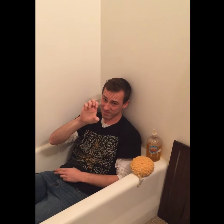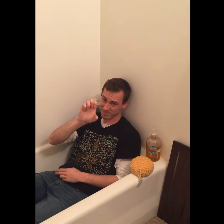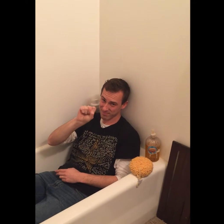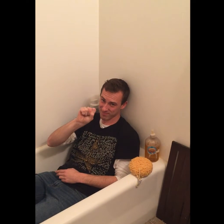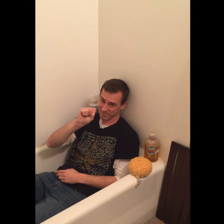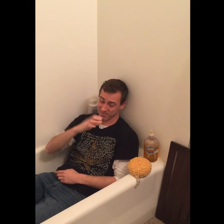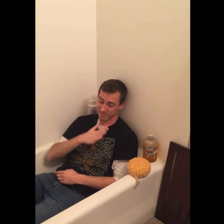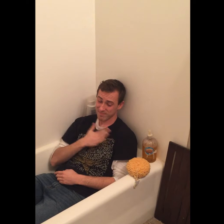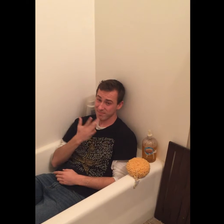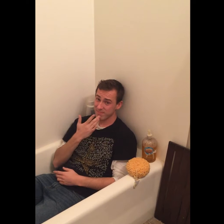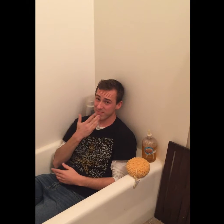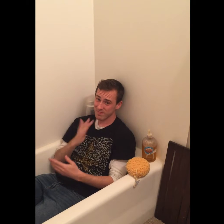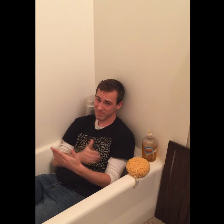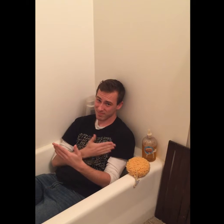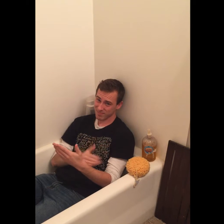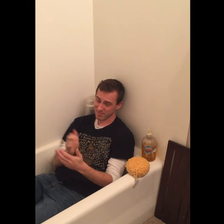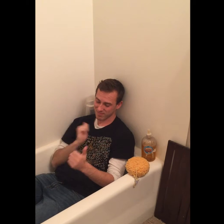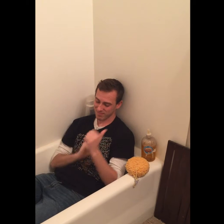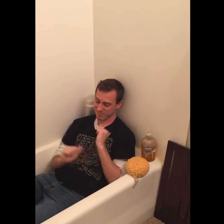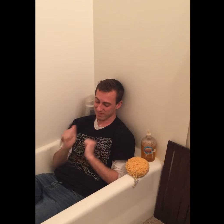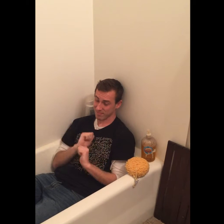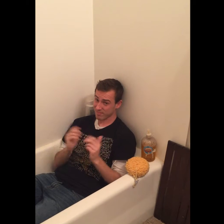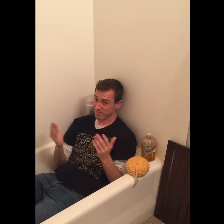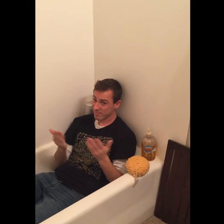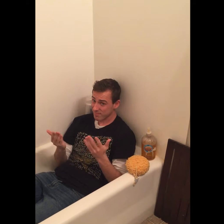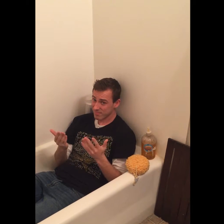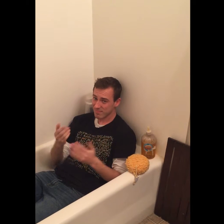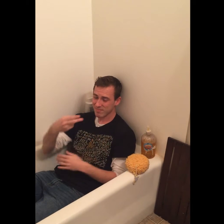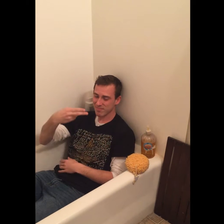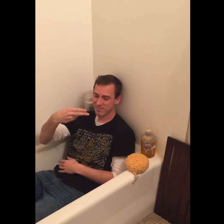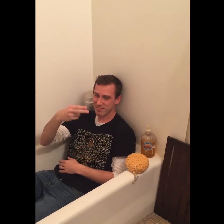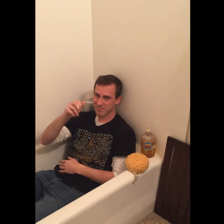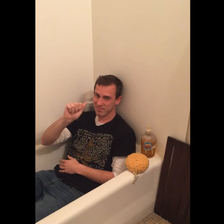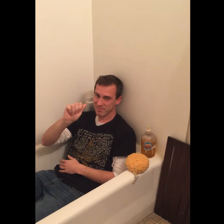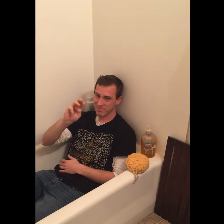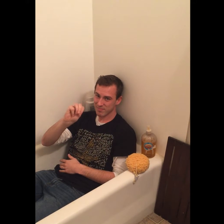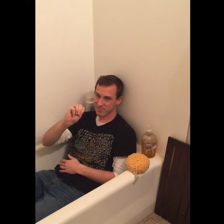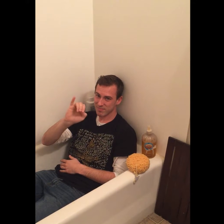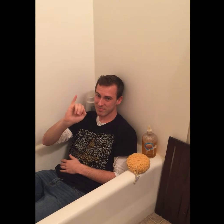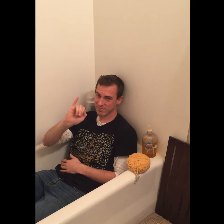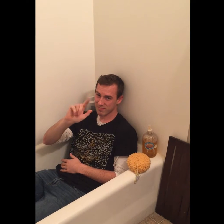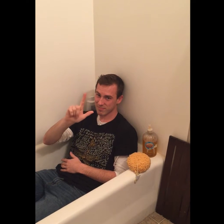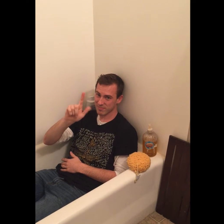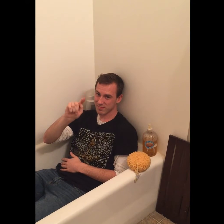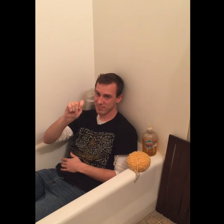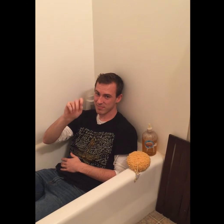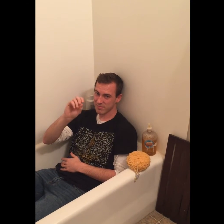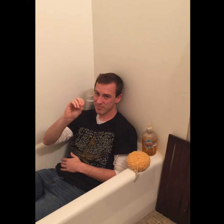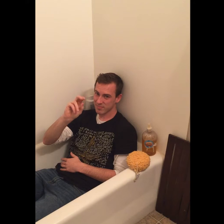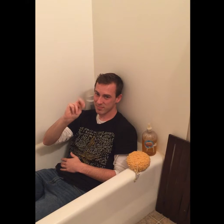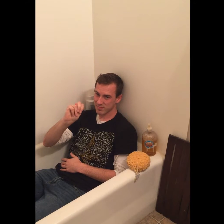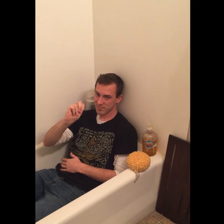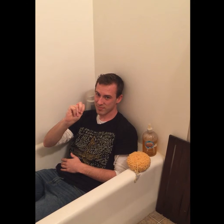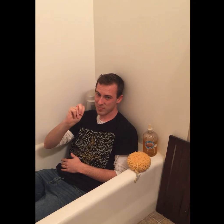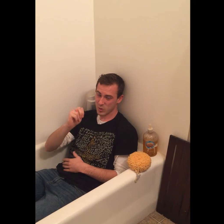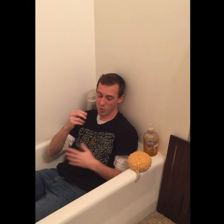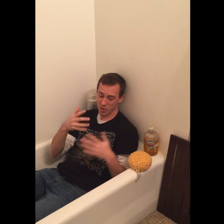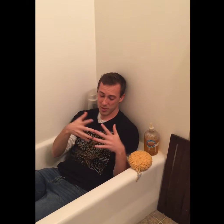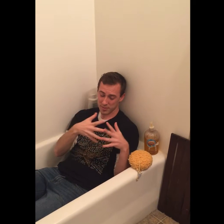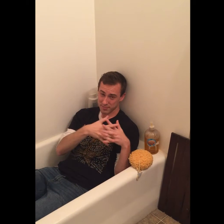How does a bastard, orphan, son of a whore and a Scotsman Dropped in the middle of a